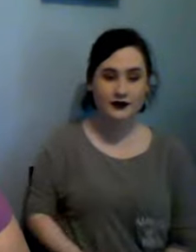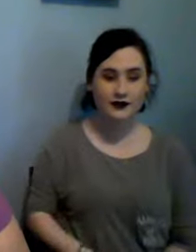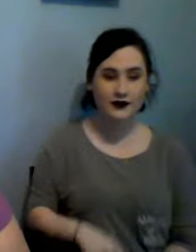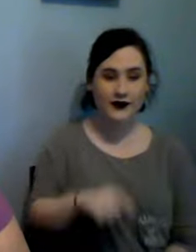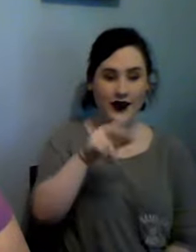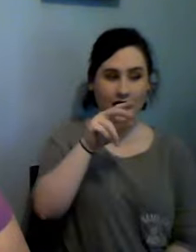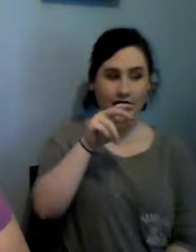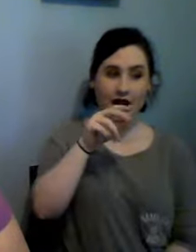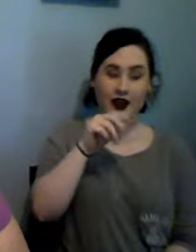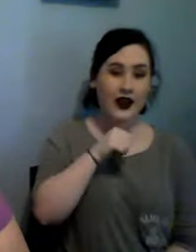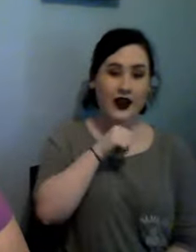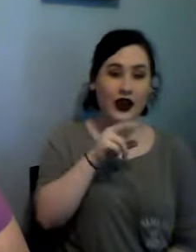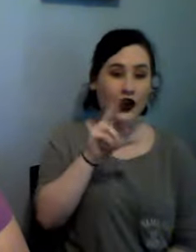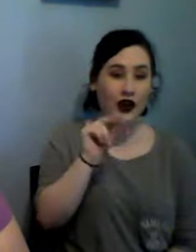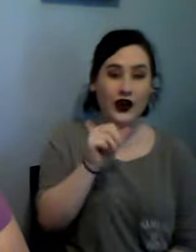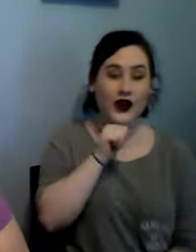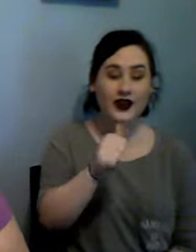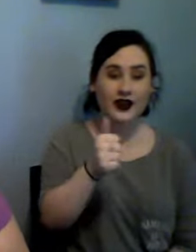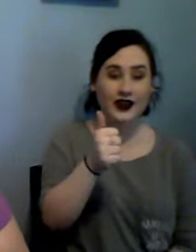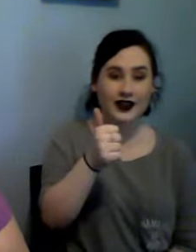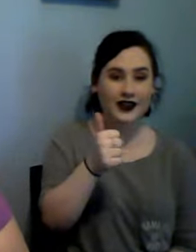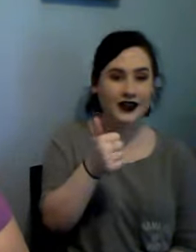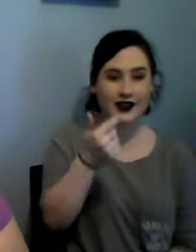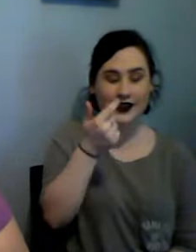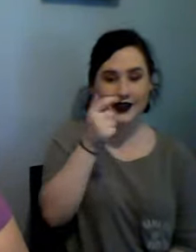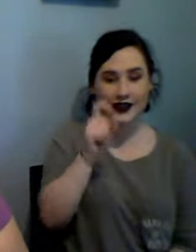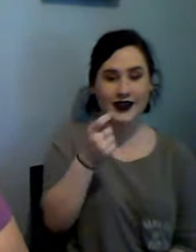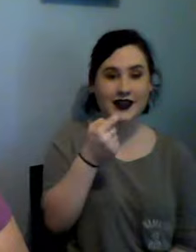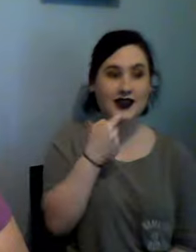needless to say I went to Hobby Lobby before I got a hamburger